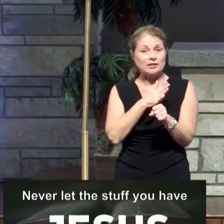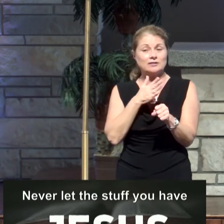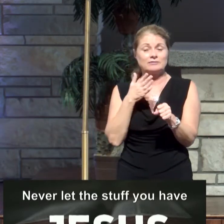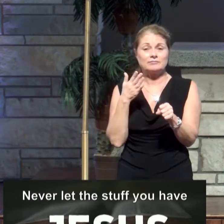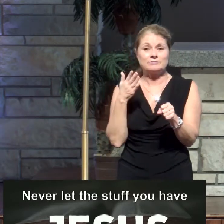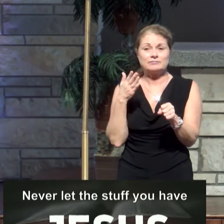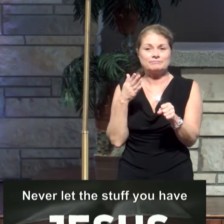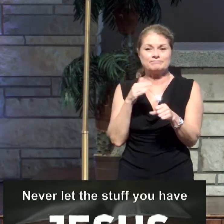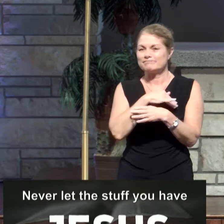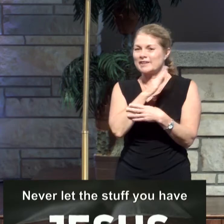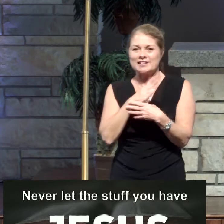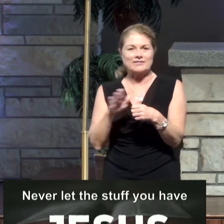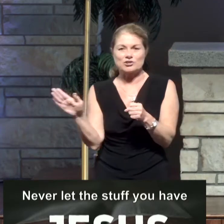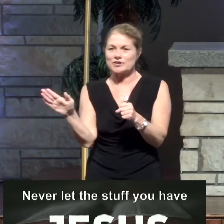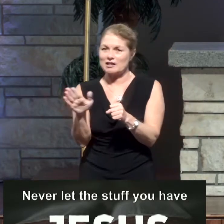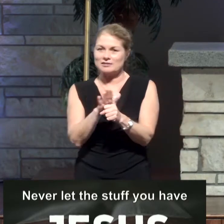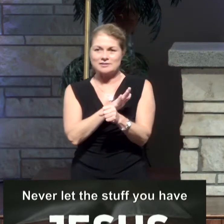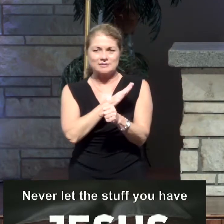It never fills.